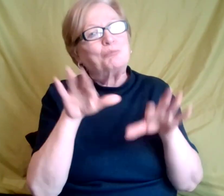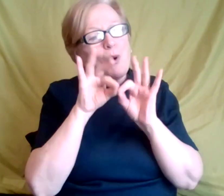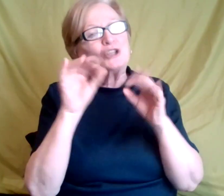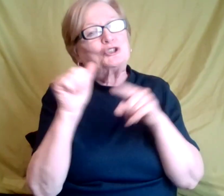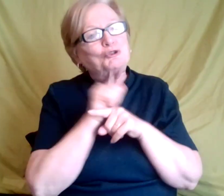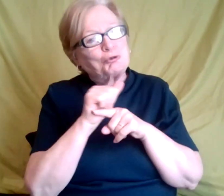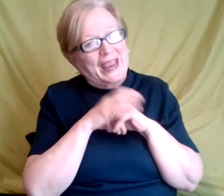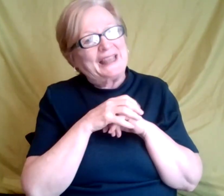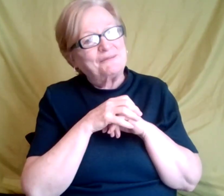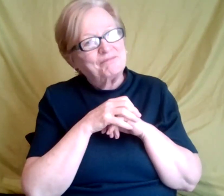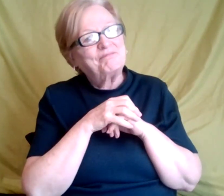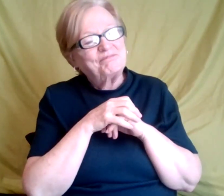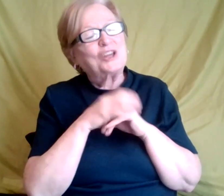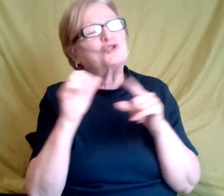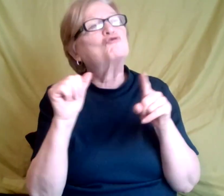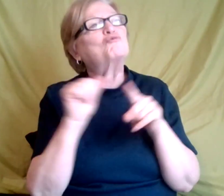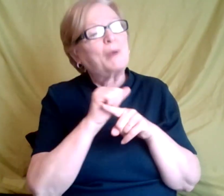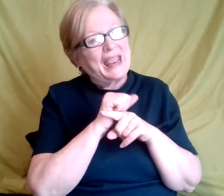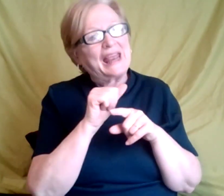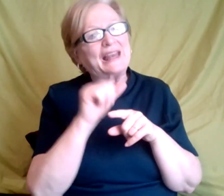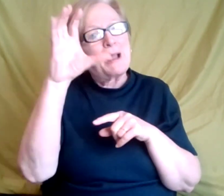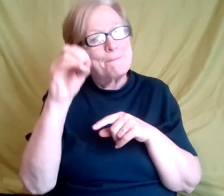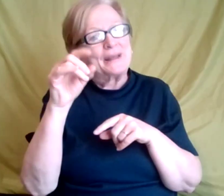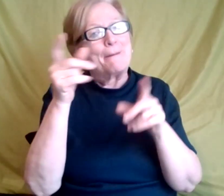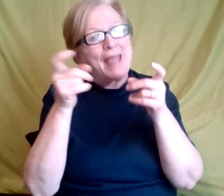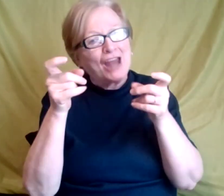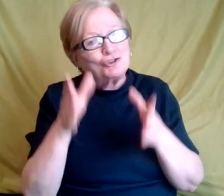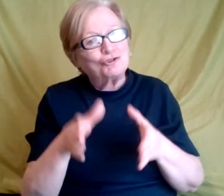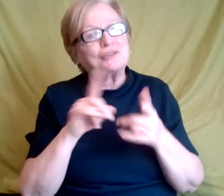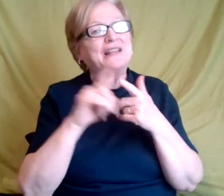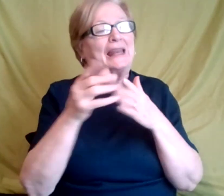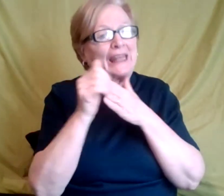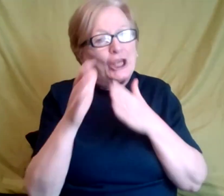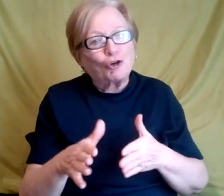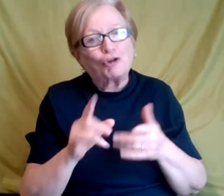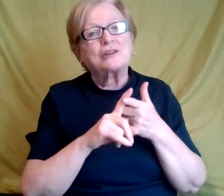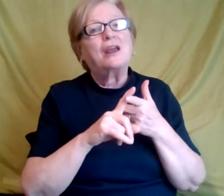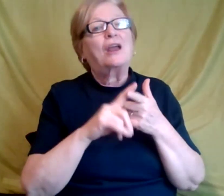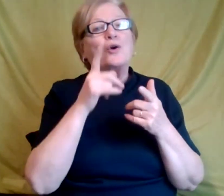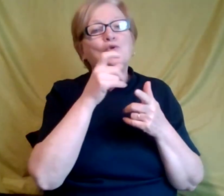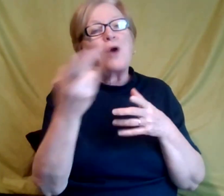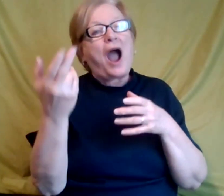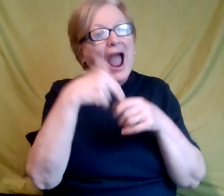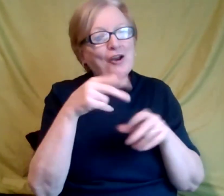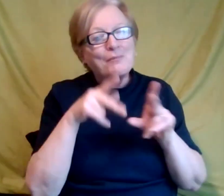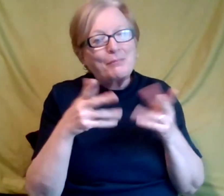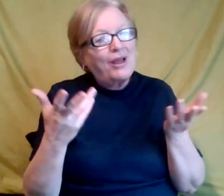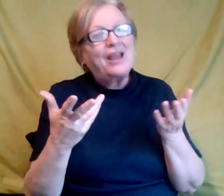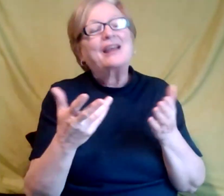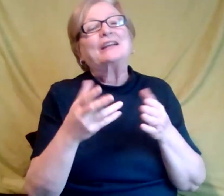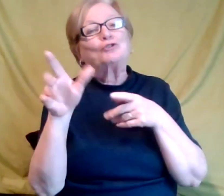train employees and managers and, and leaders and hiring leaders on, you know,